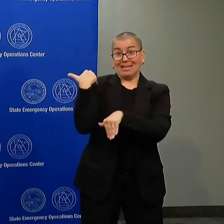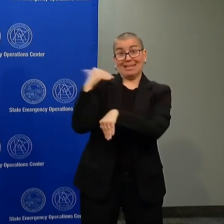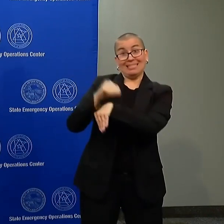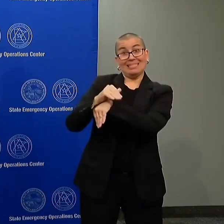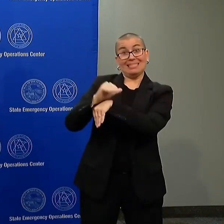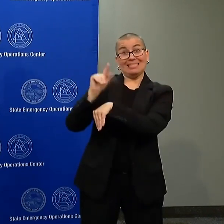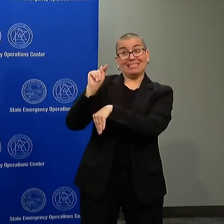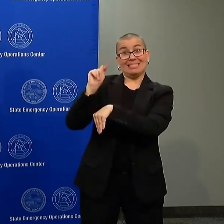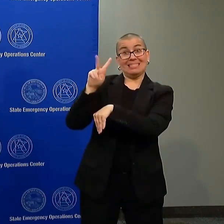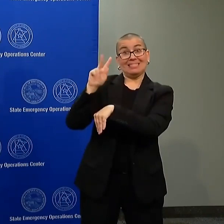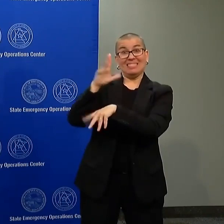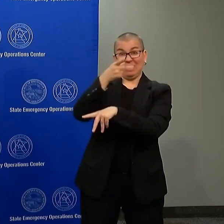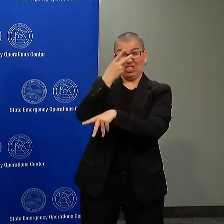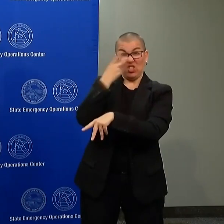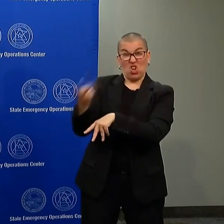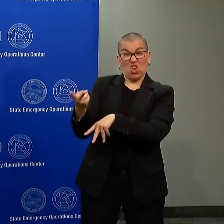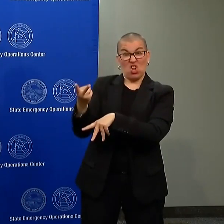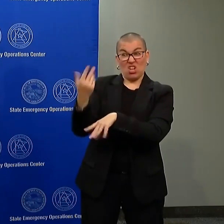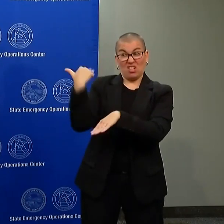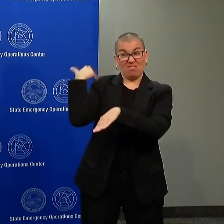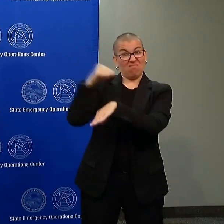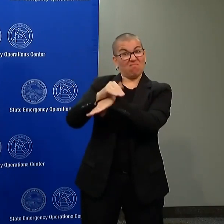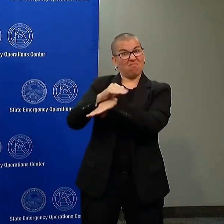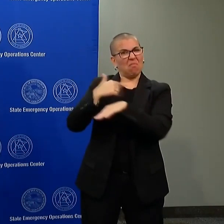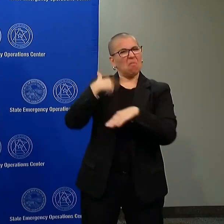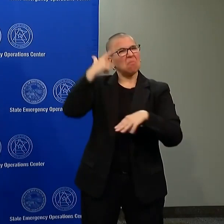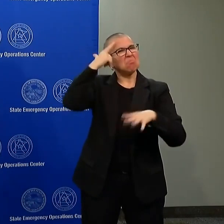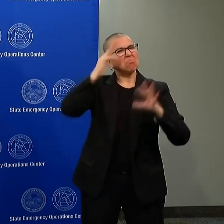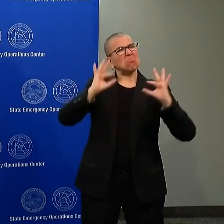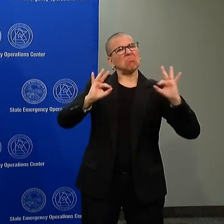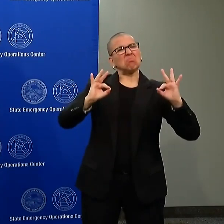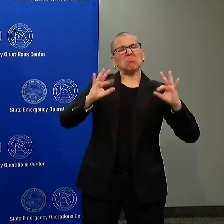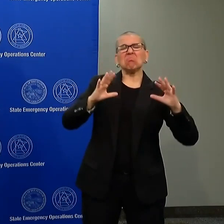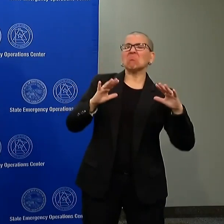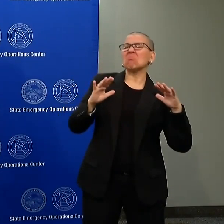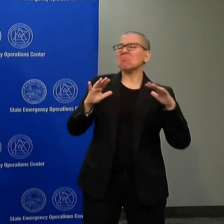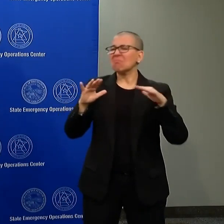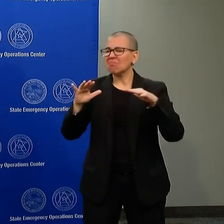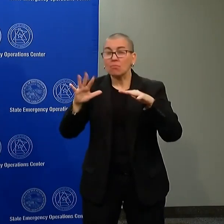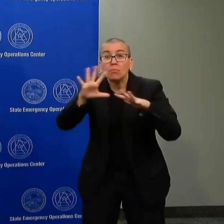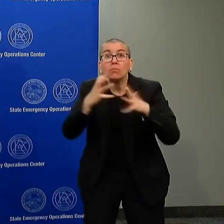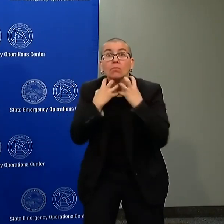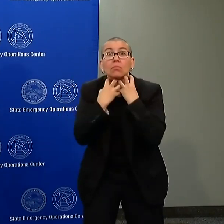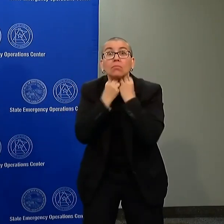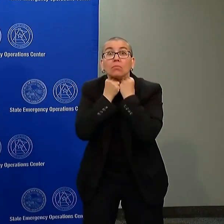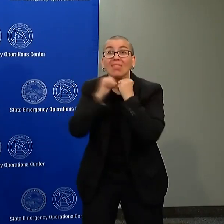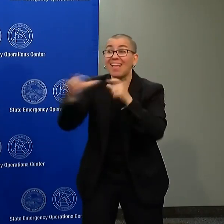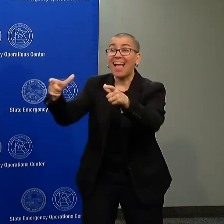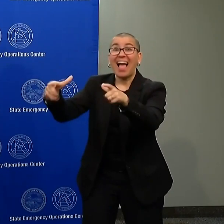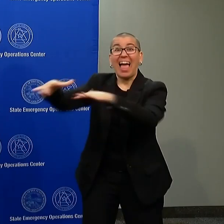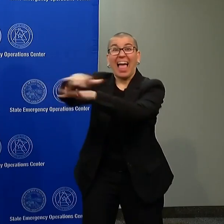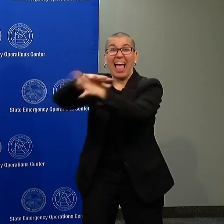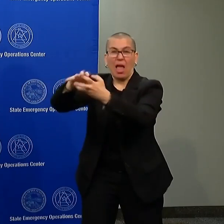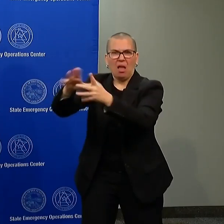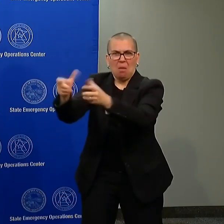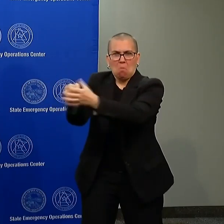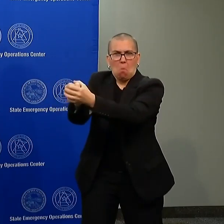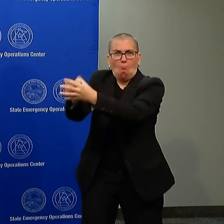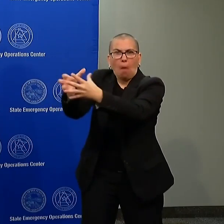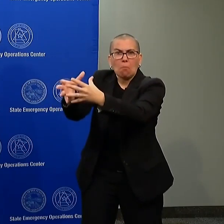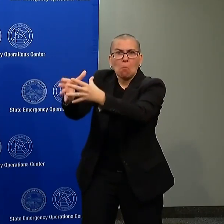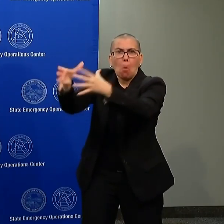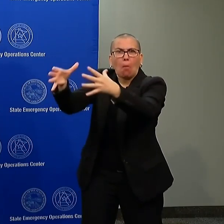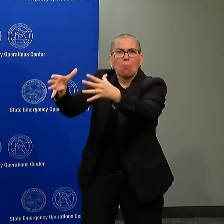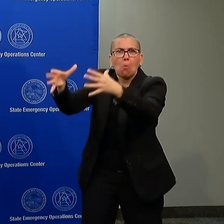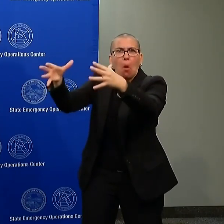of what we had going into that. The professionalism and the tactics were by the book. One of the things is